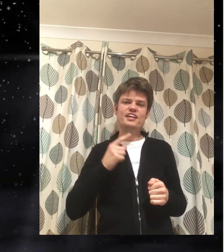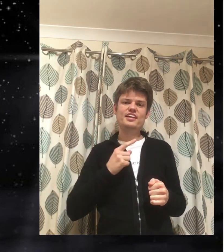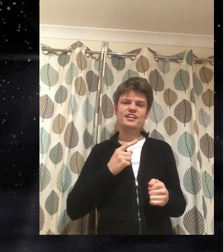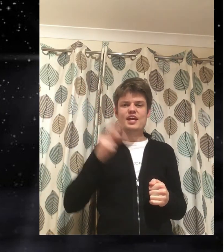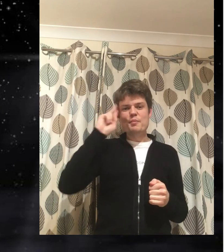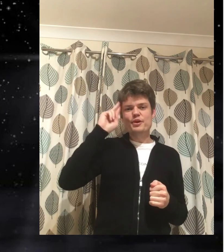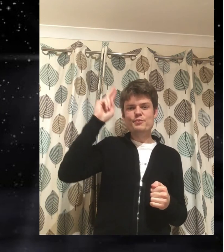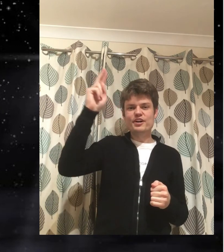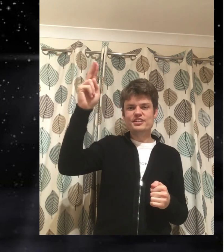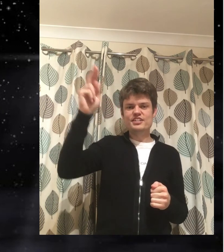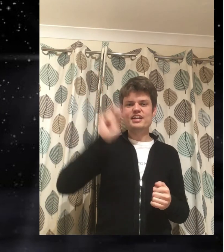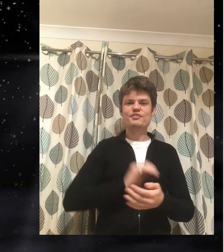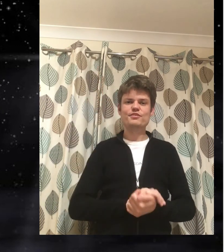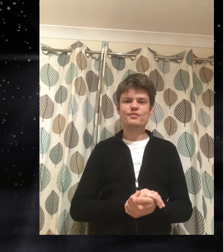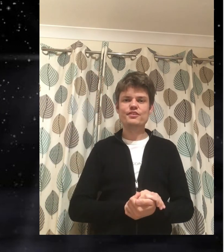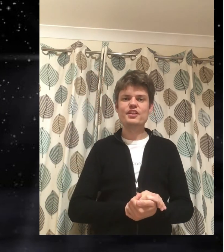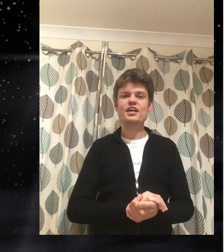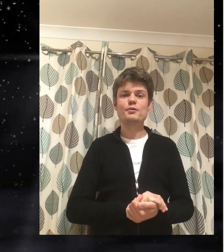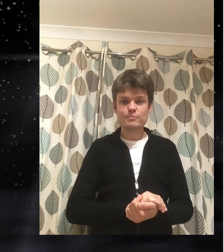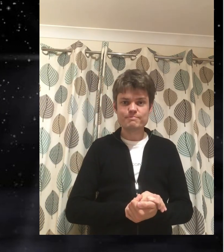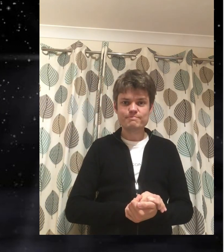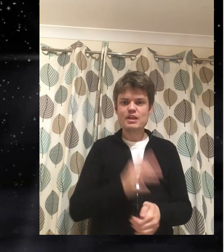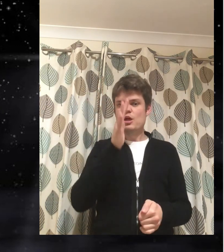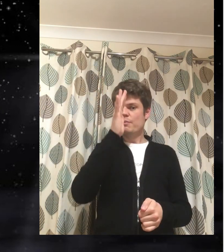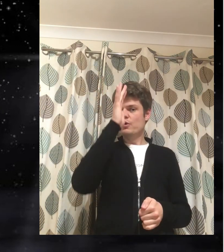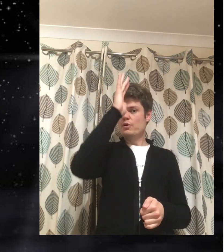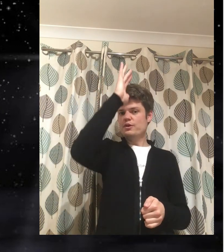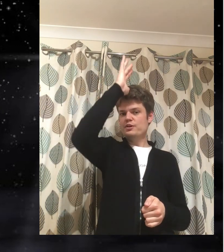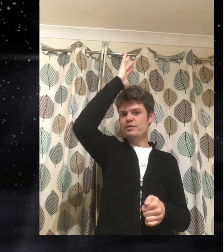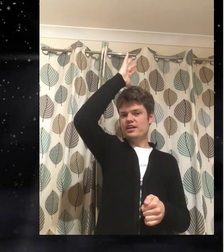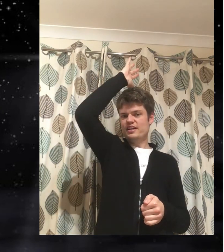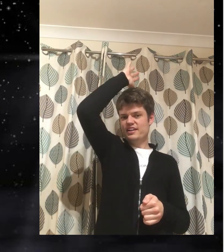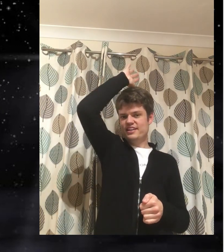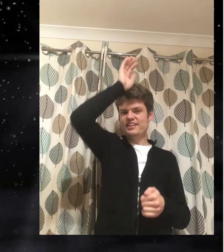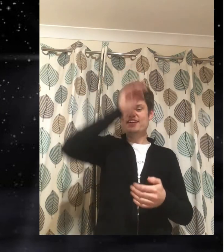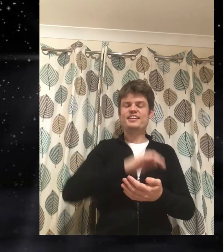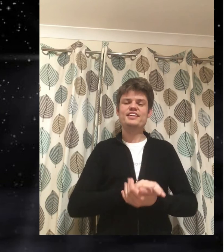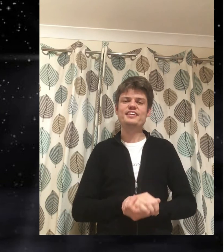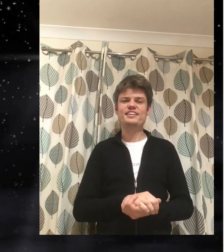the line but watch out for the porcupine